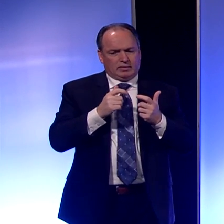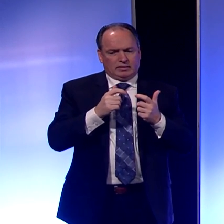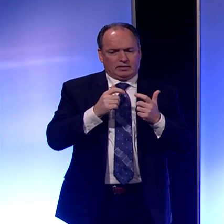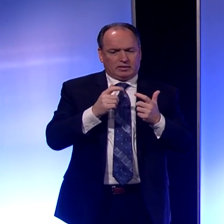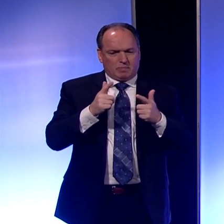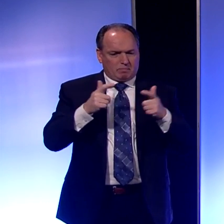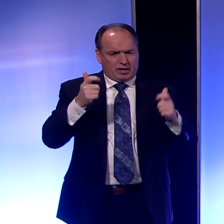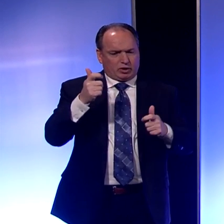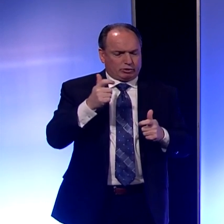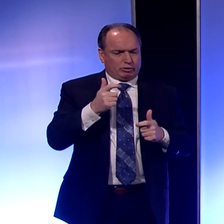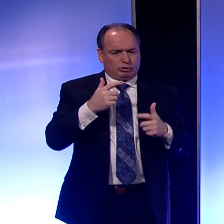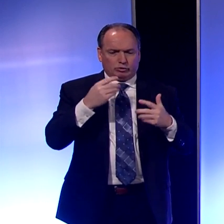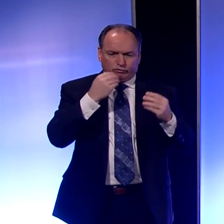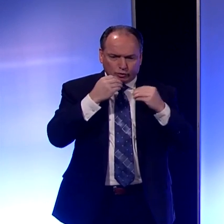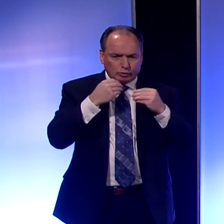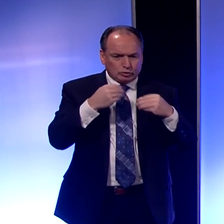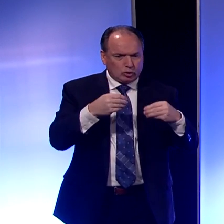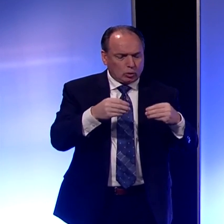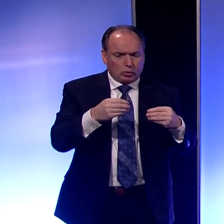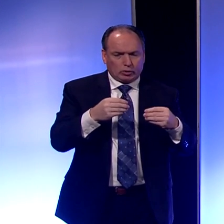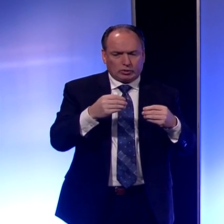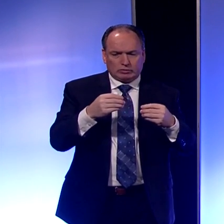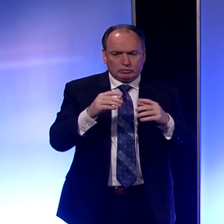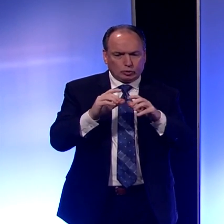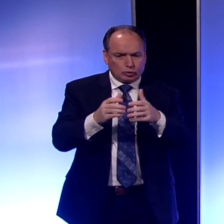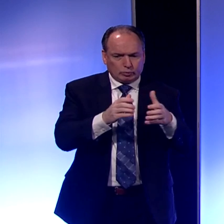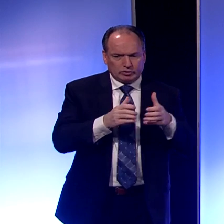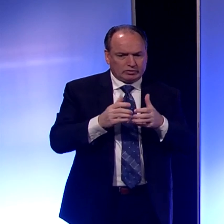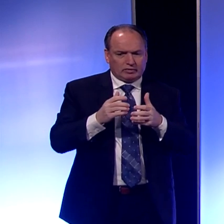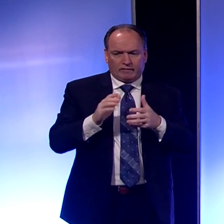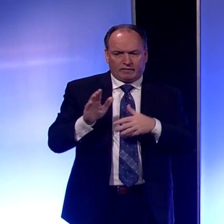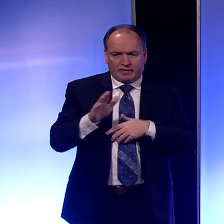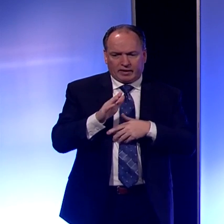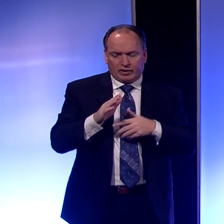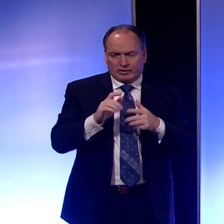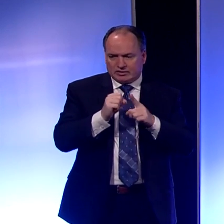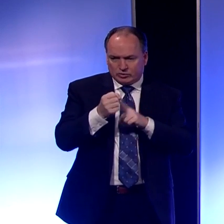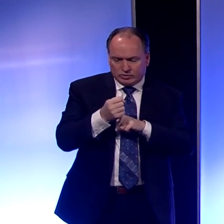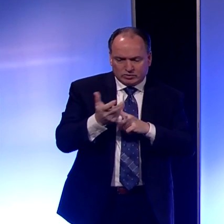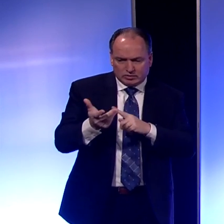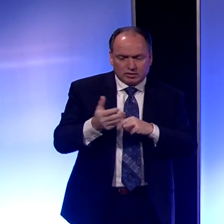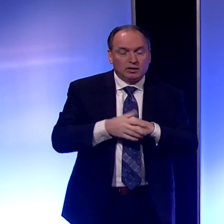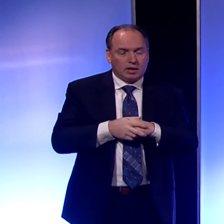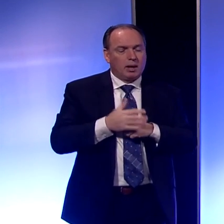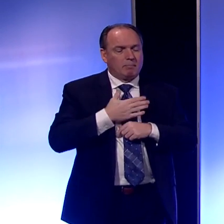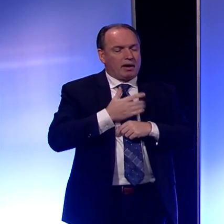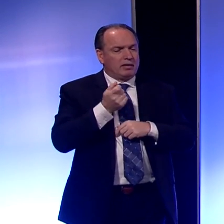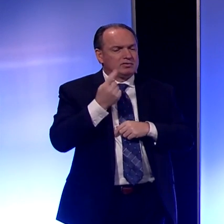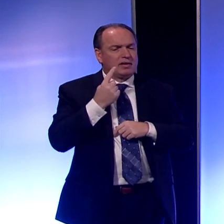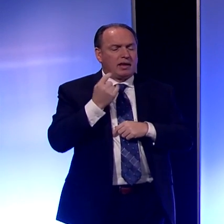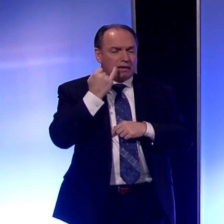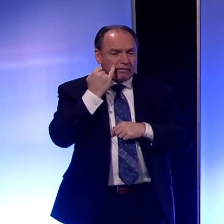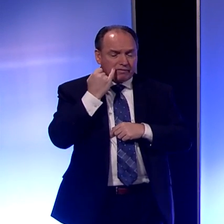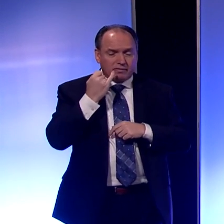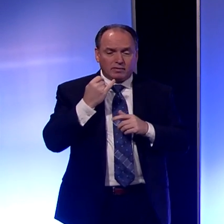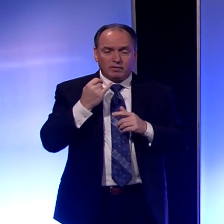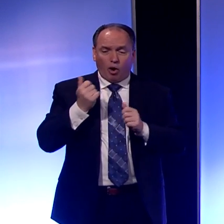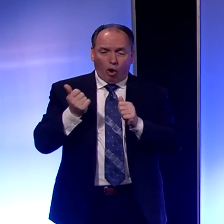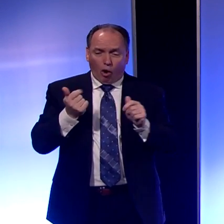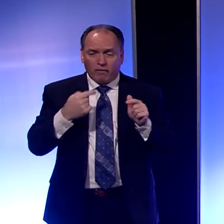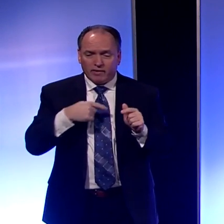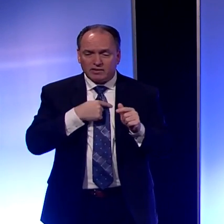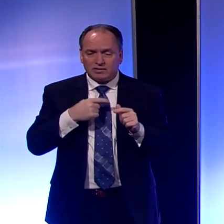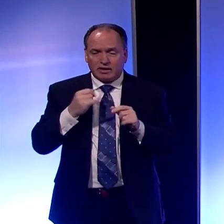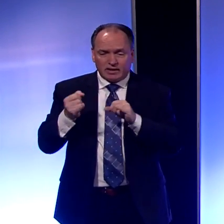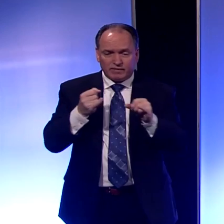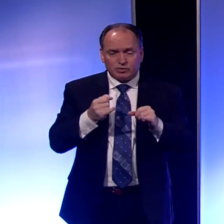as to their supply chain? So my understanding is if we would all just buy what we normally do and